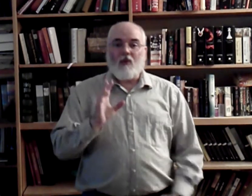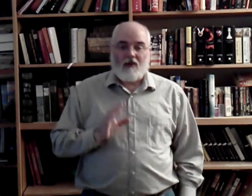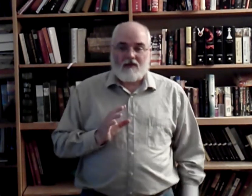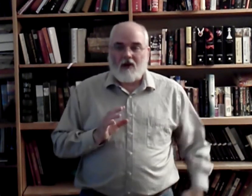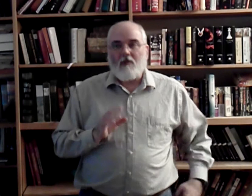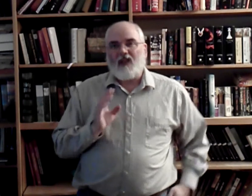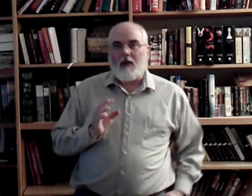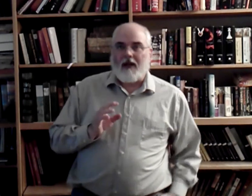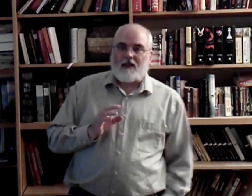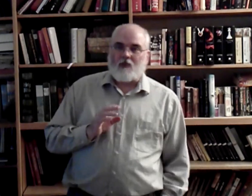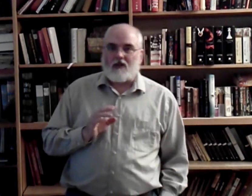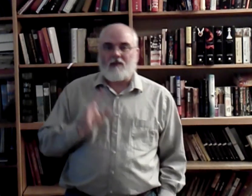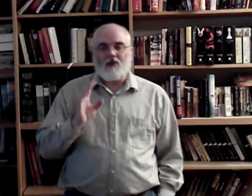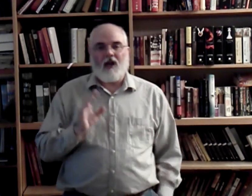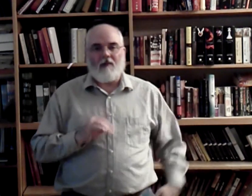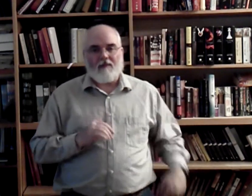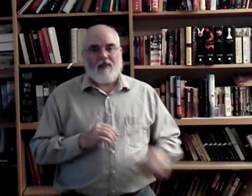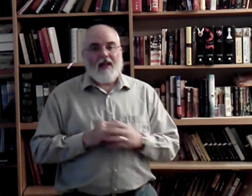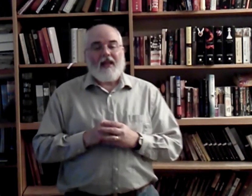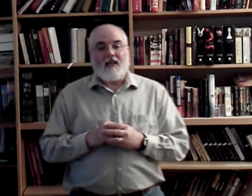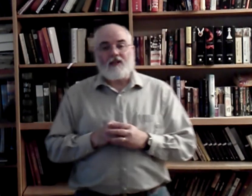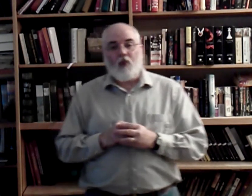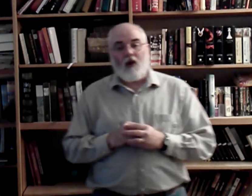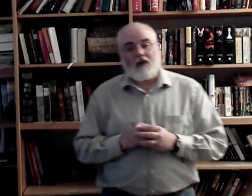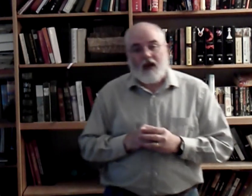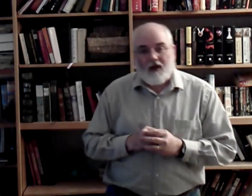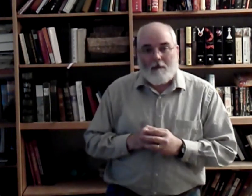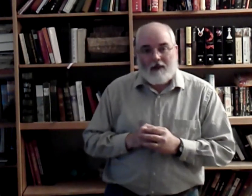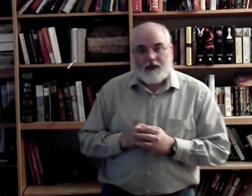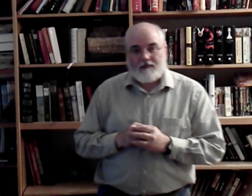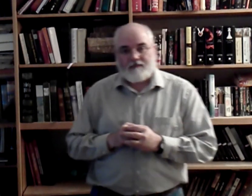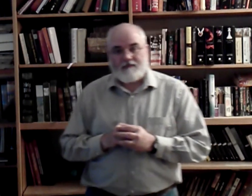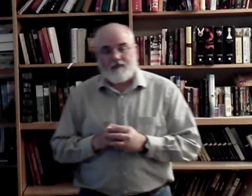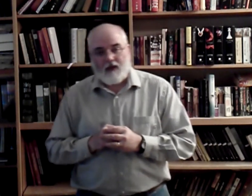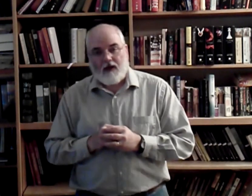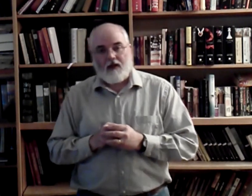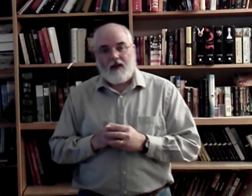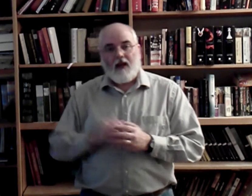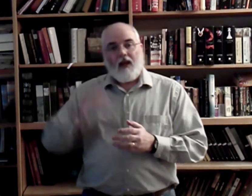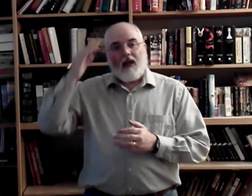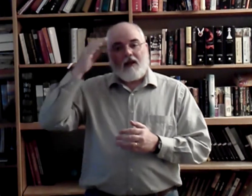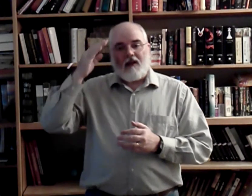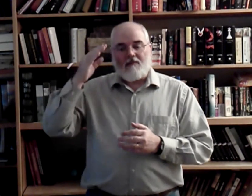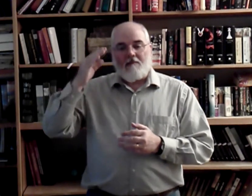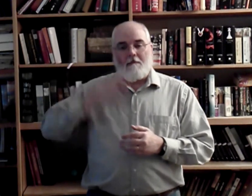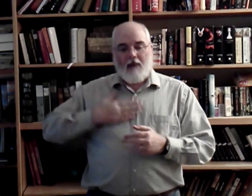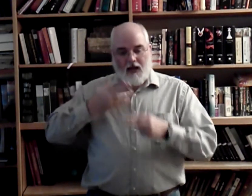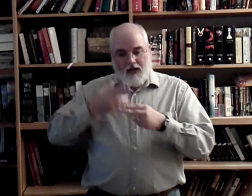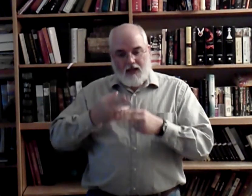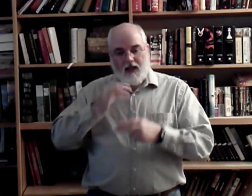worst, or the most common, actually I have the worst, the most common, is the one I call bouncing, all right? My name